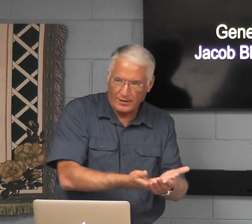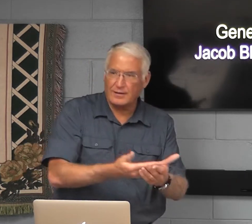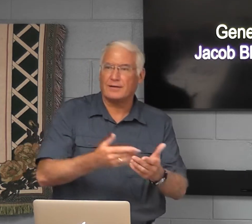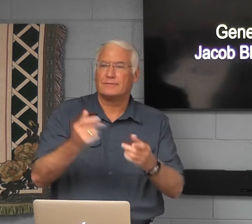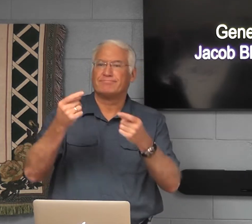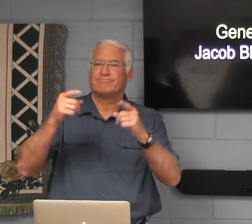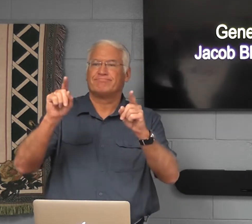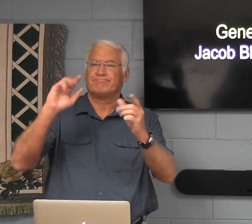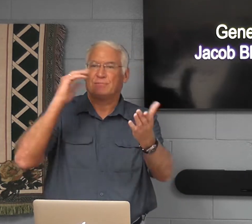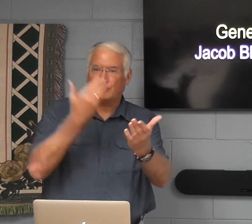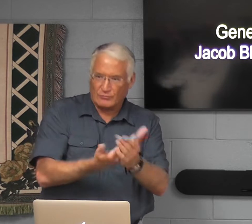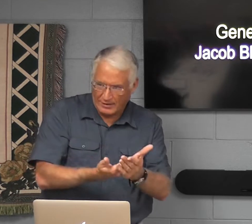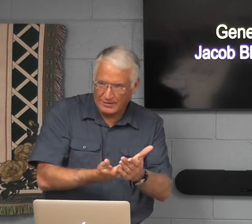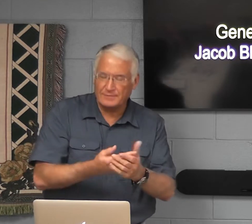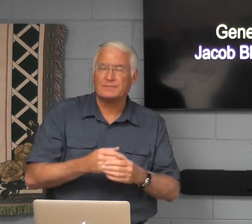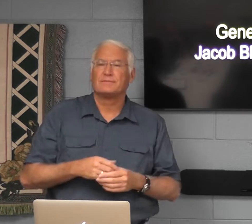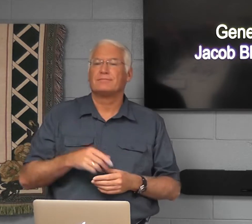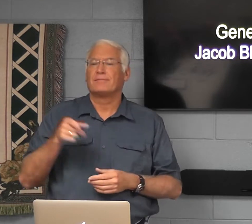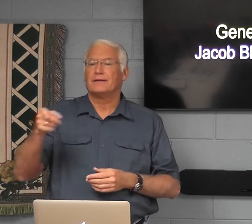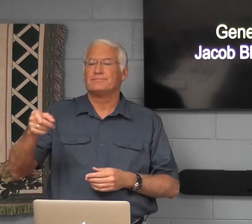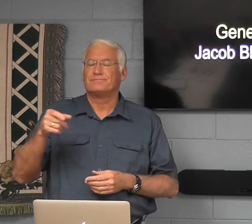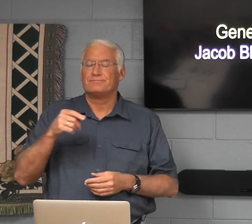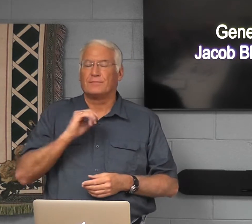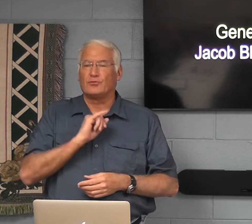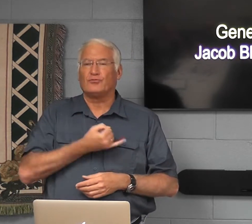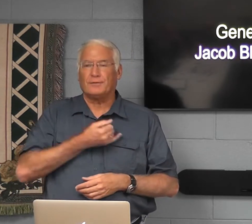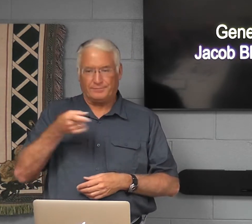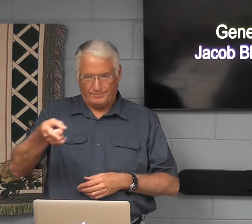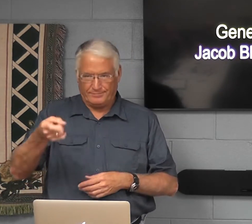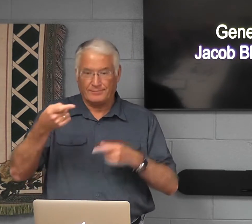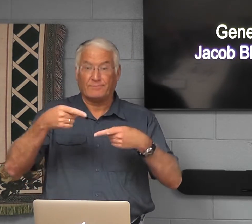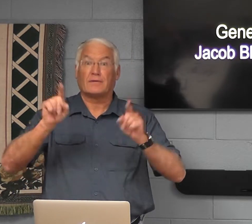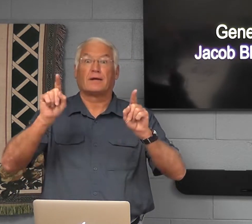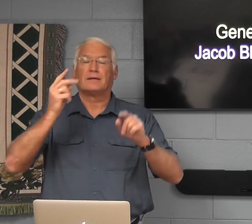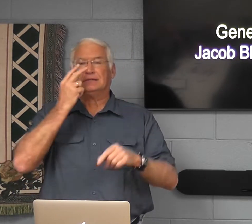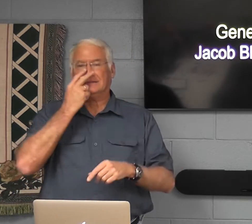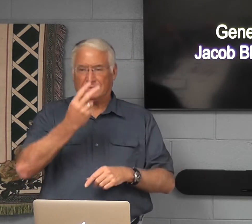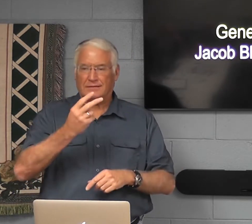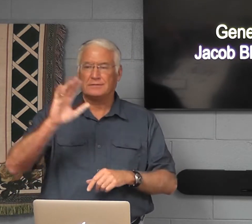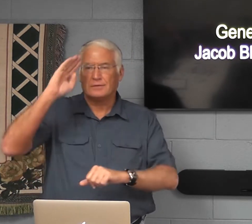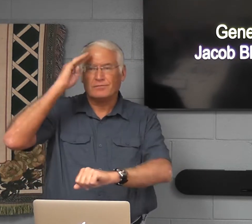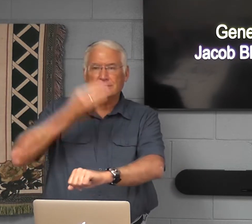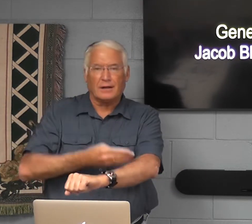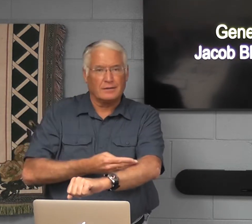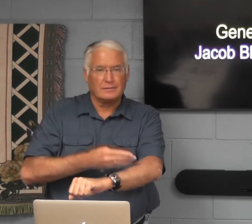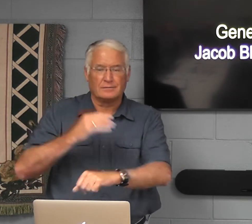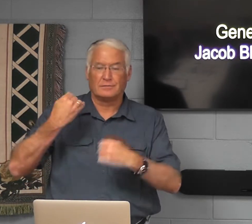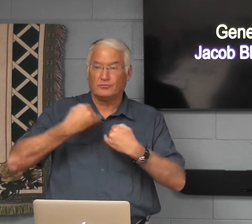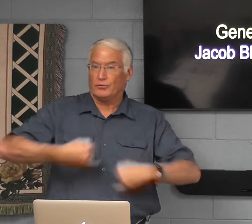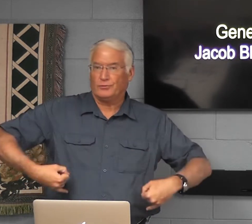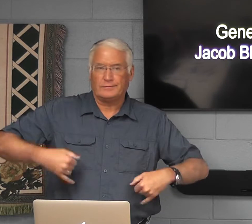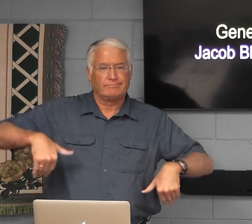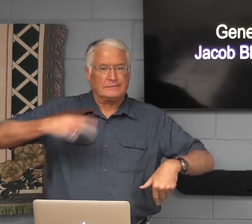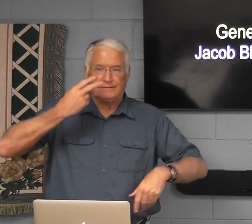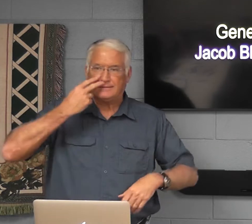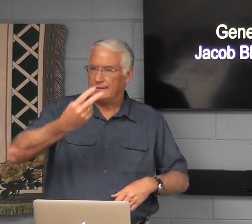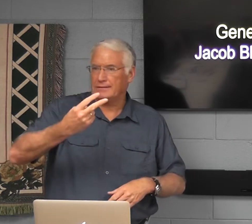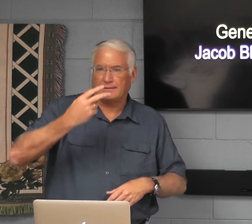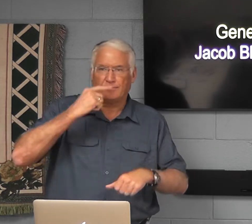and finally arriving, and Jacob finally saw his son, and had